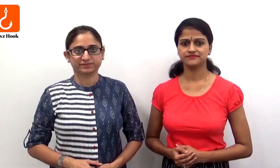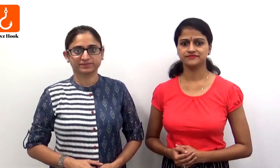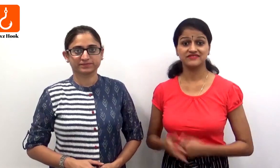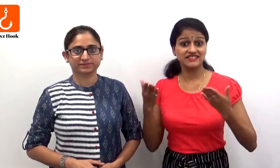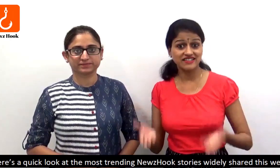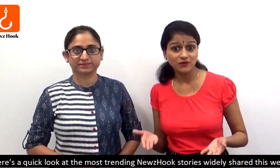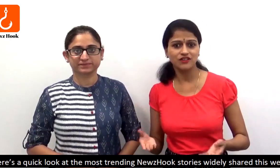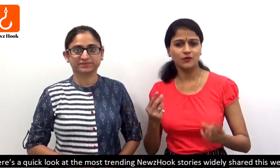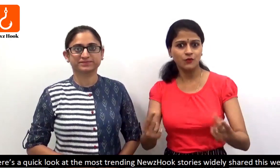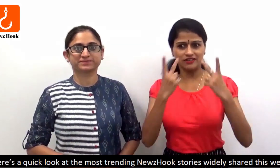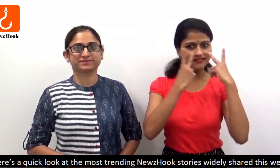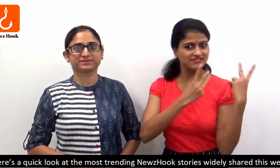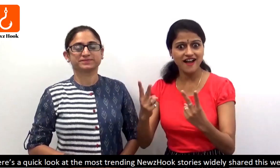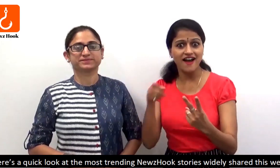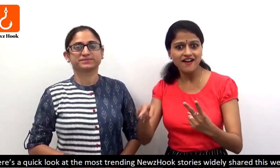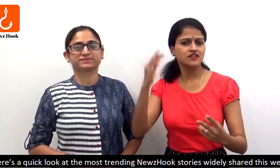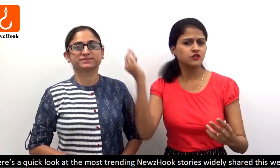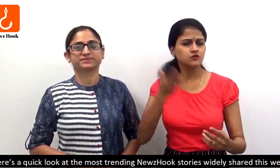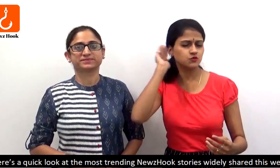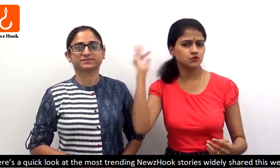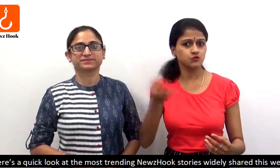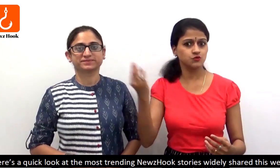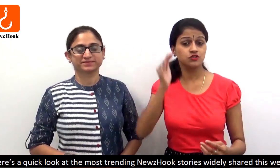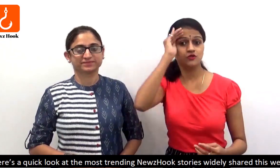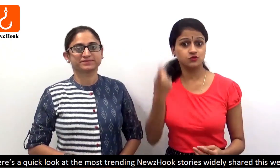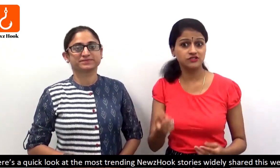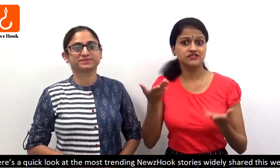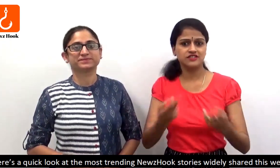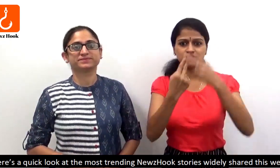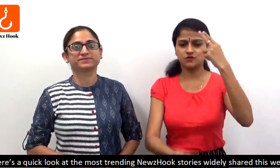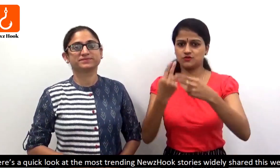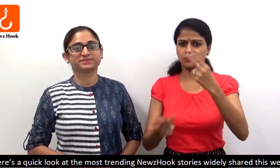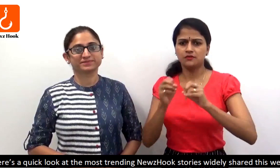Here's a quick look at the most trending news hook stories widely shared this week.